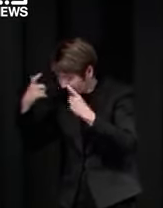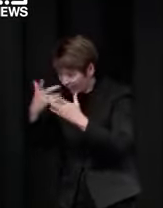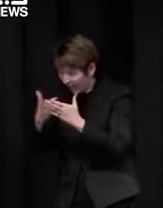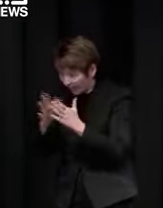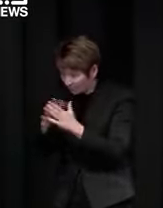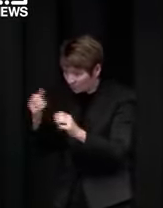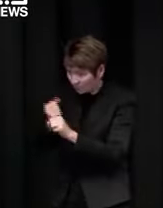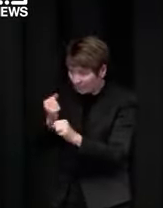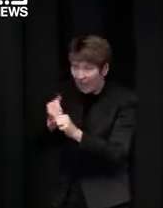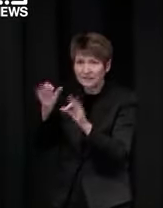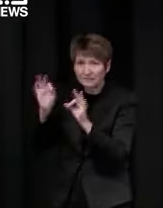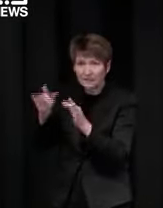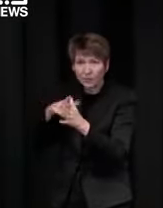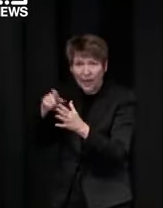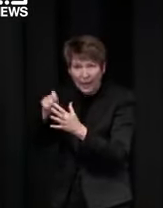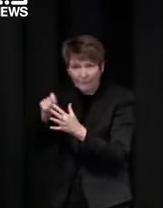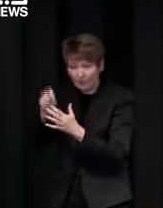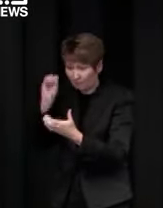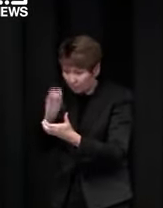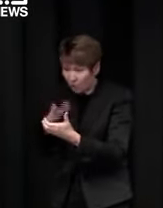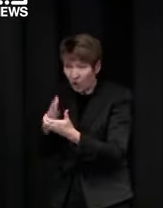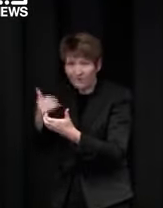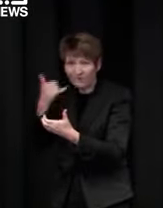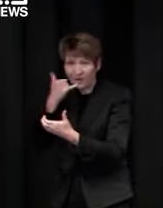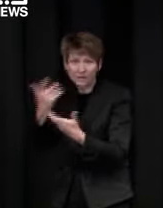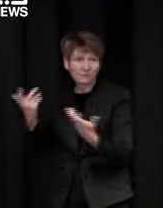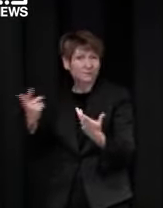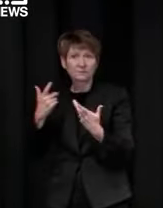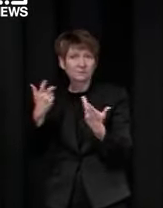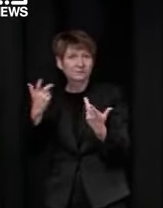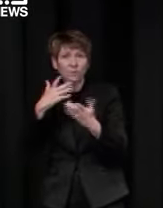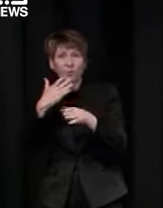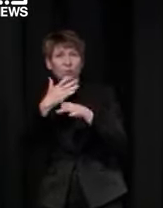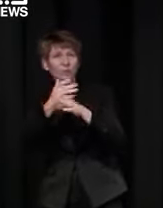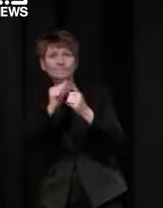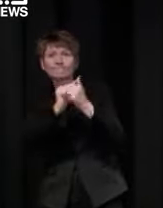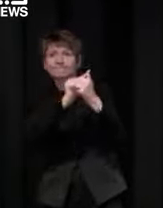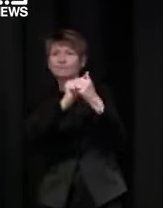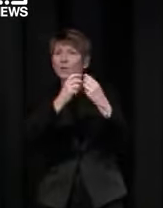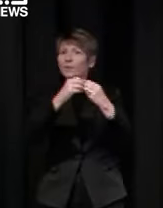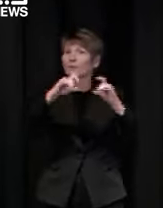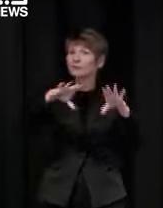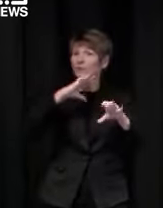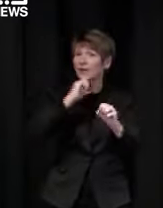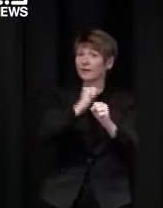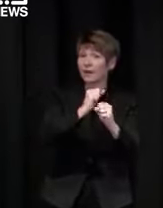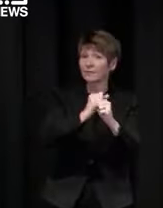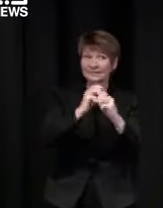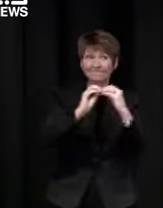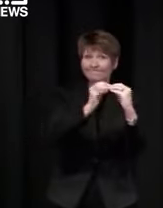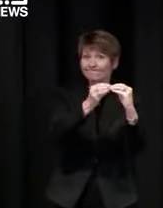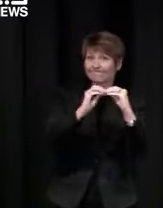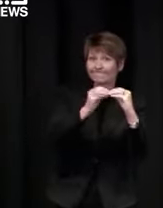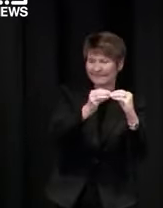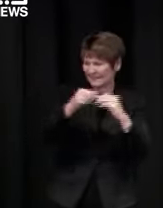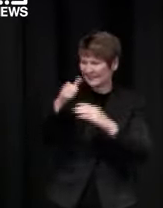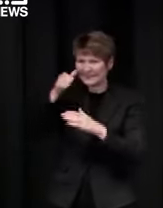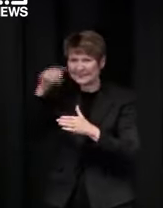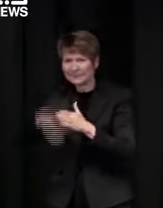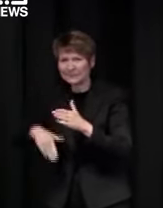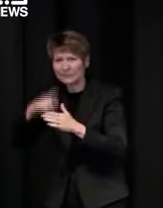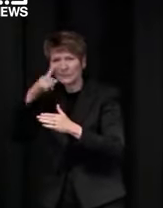we are working very closely with the commonwealth services victoria are um doing all the work and we think that certainly sometime in october